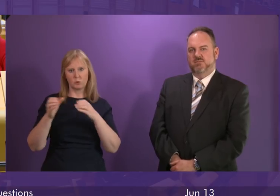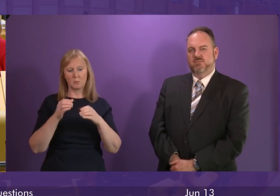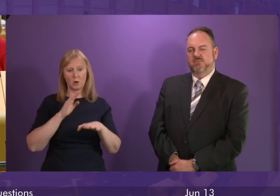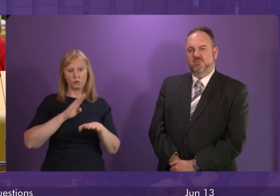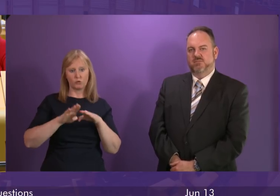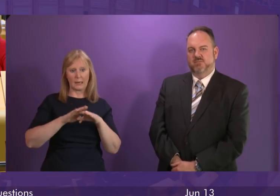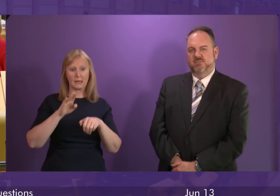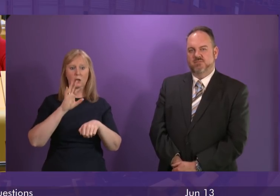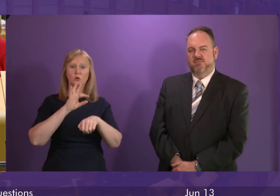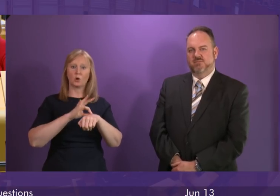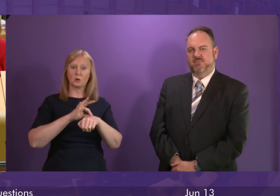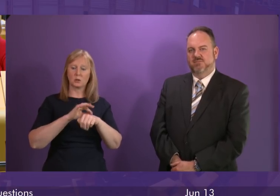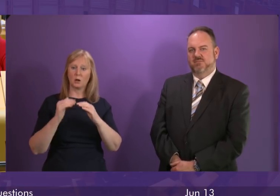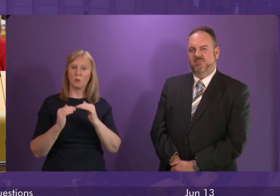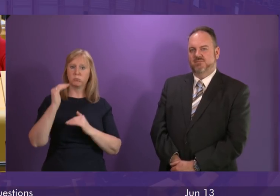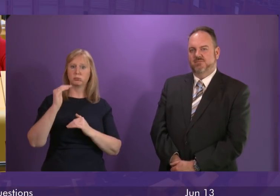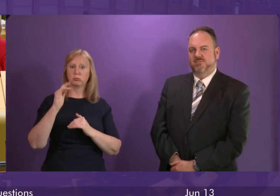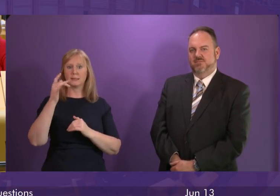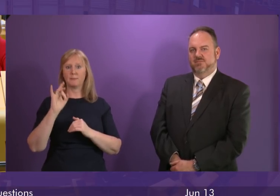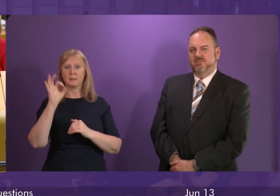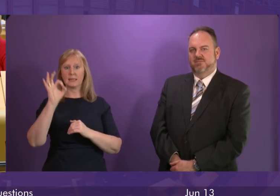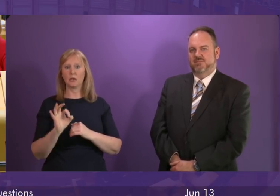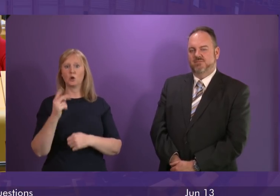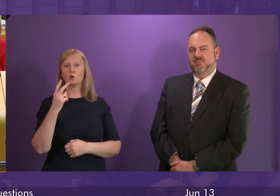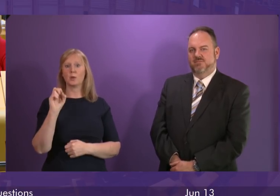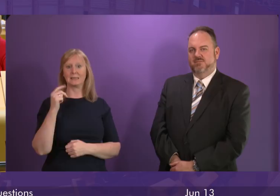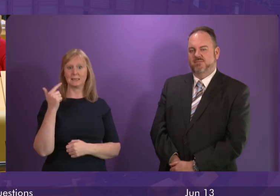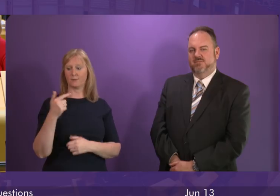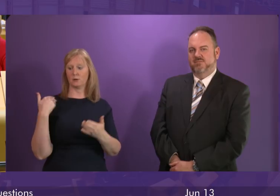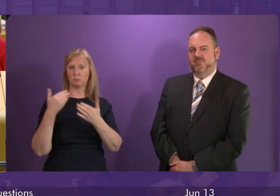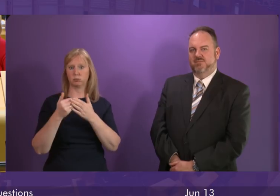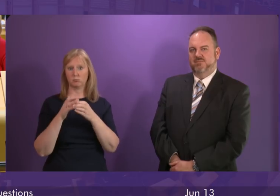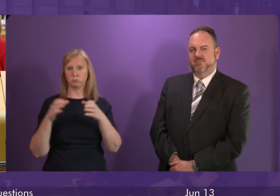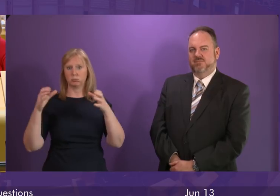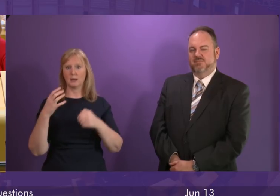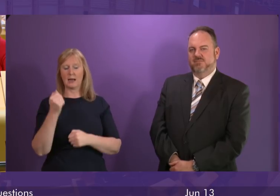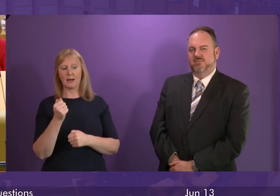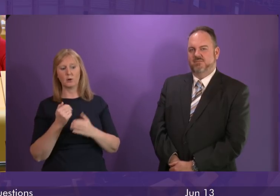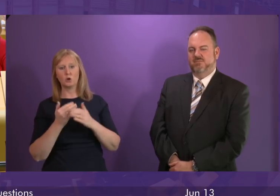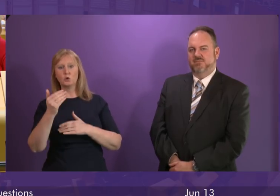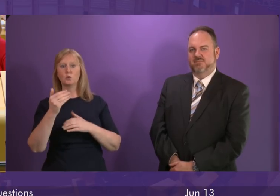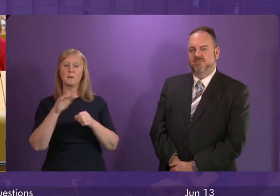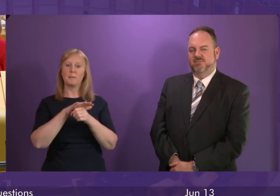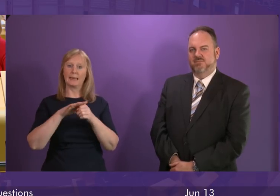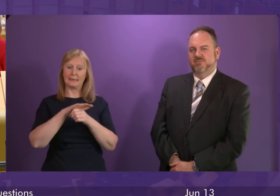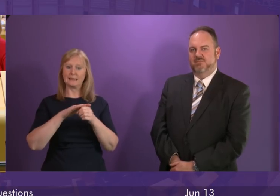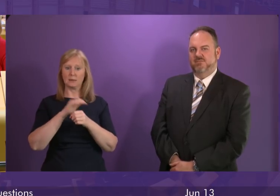number of trainee doctors, for example, has increased by more than 10% since 2007 and the majority of new places are focused on primary